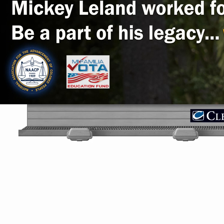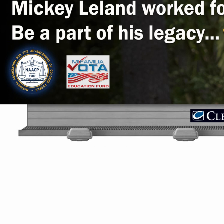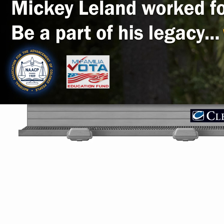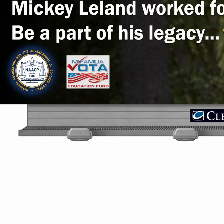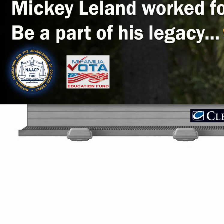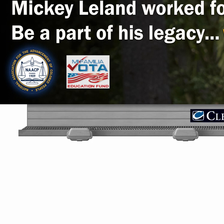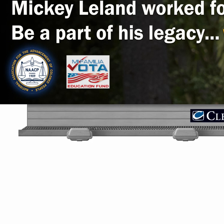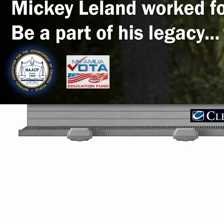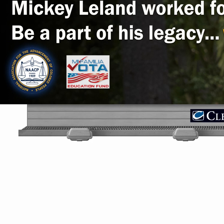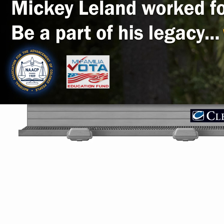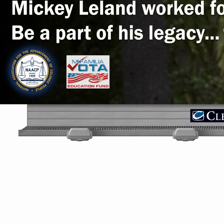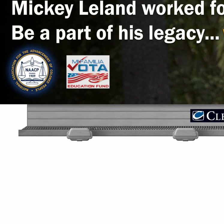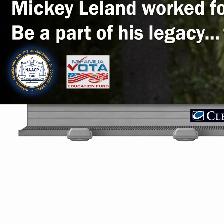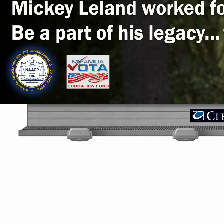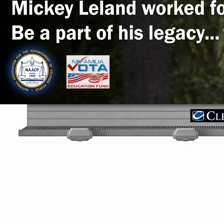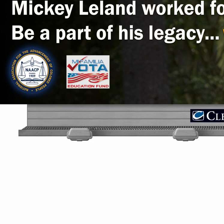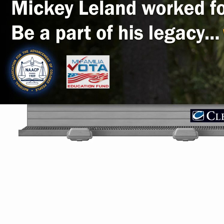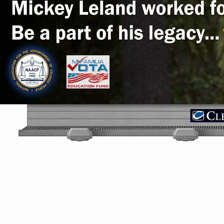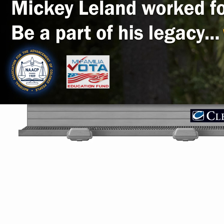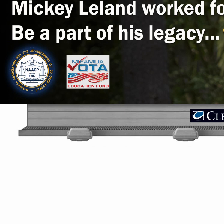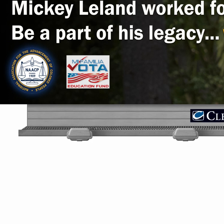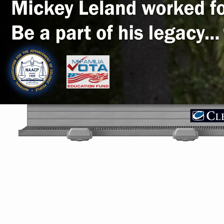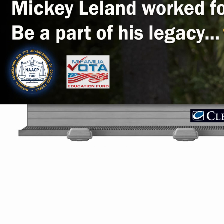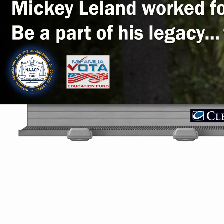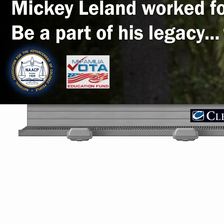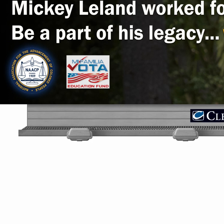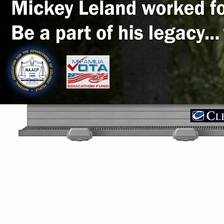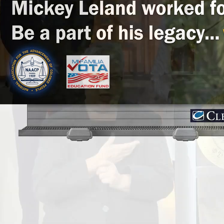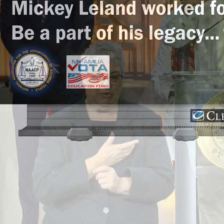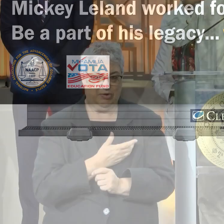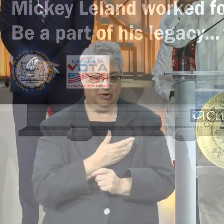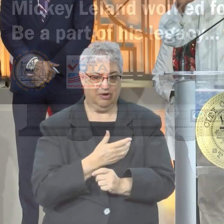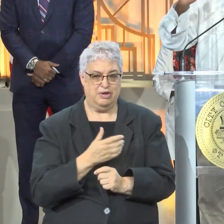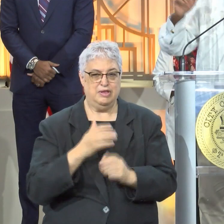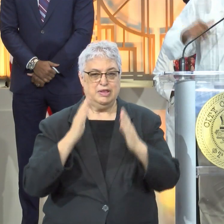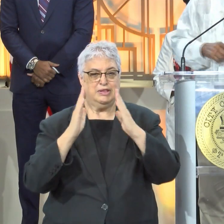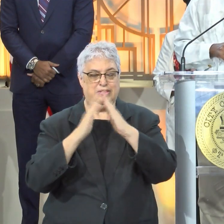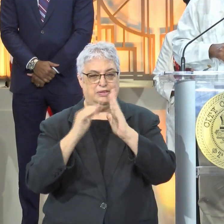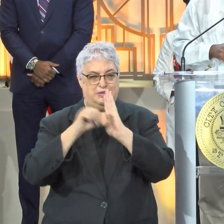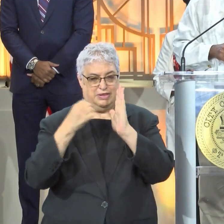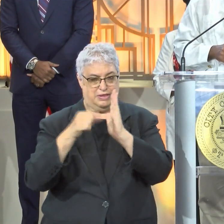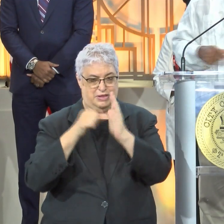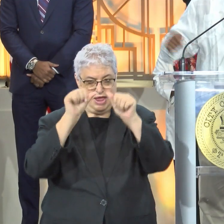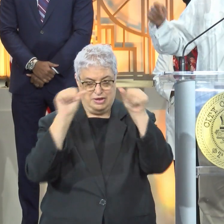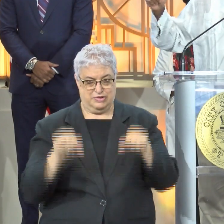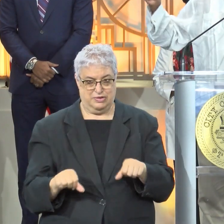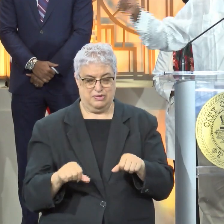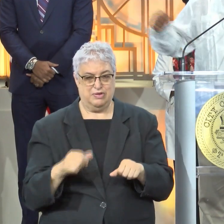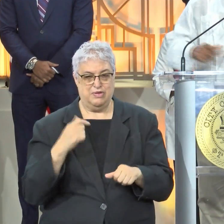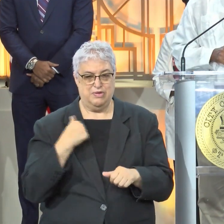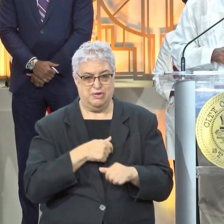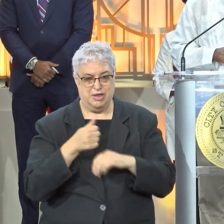memorialize people who've made a difference in our community. So this statute was a joint city-county effort. We're doing many of them